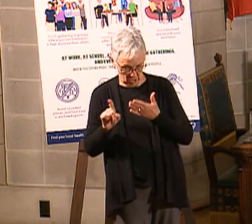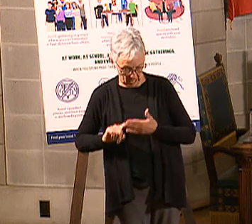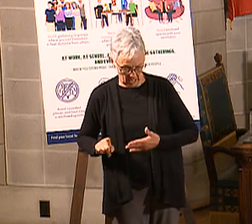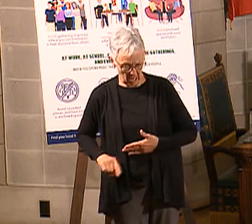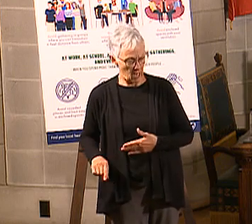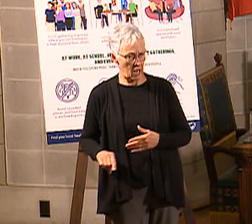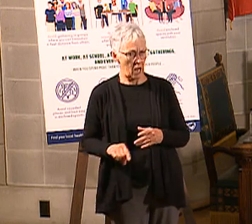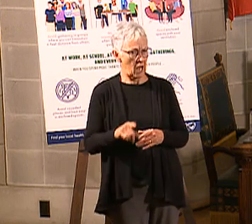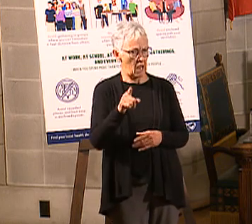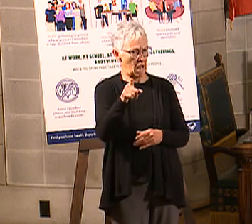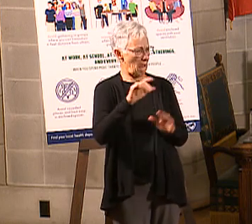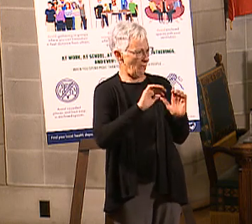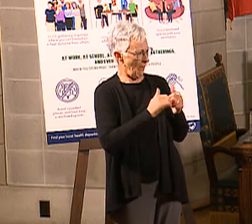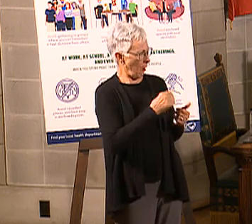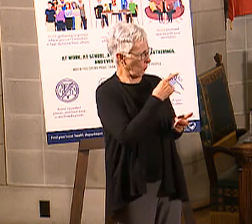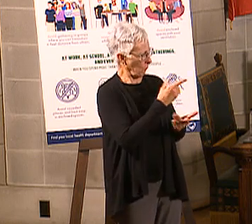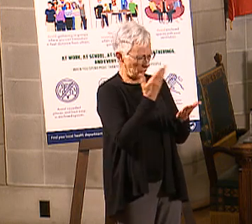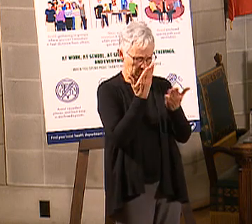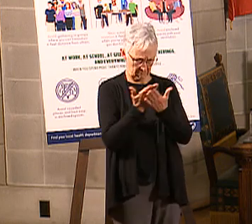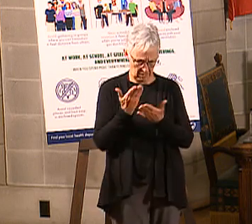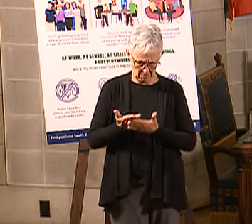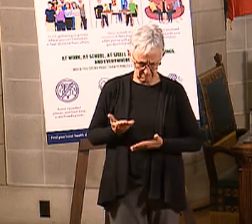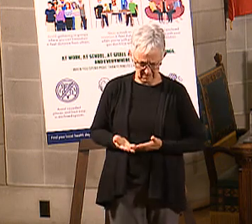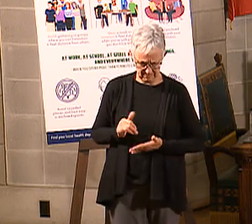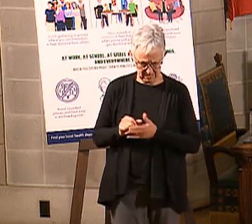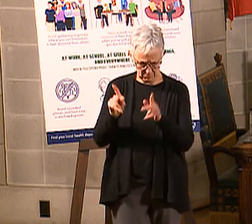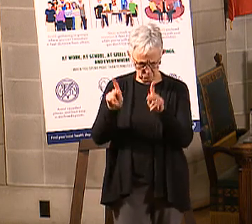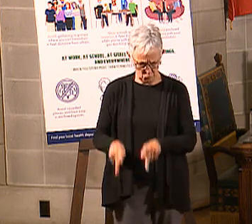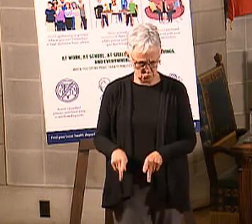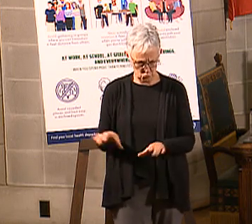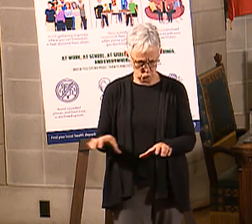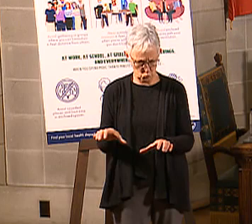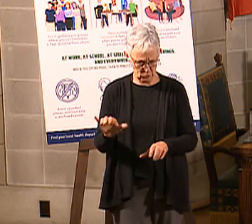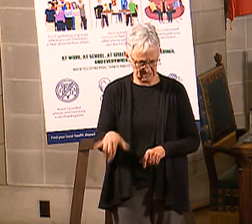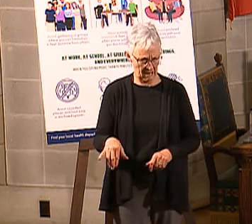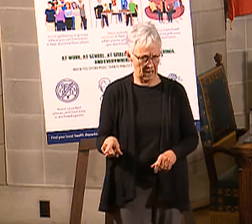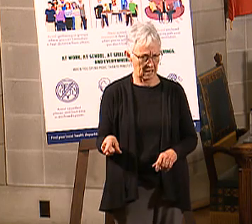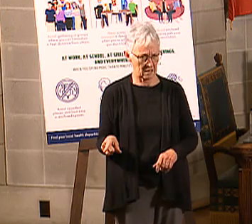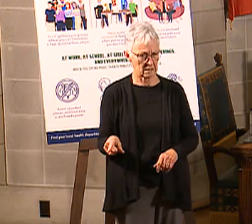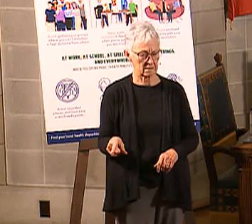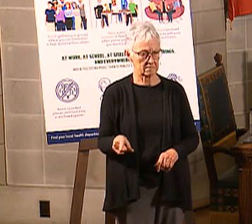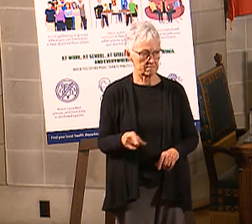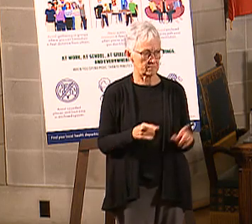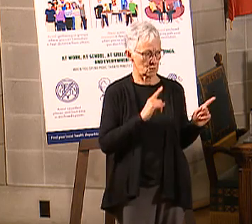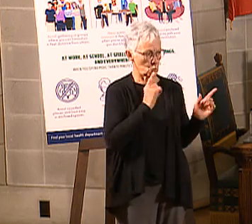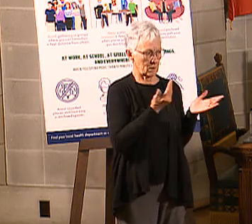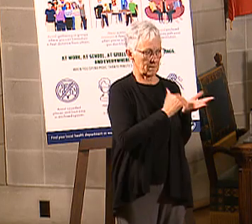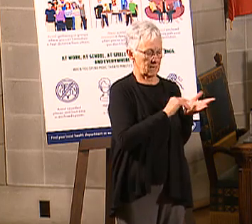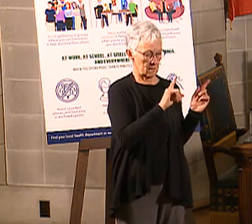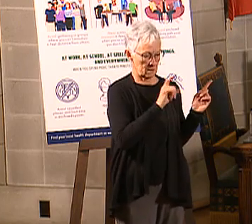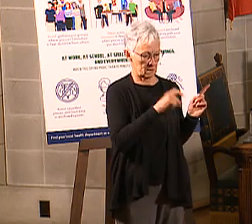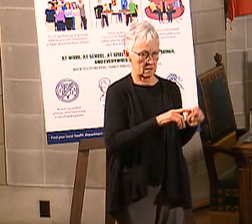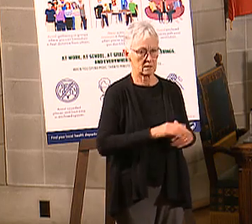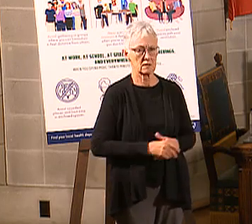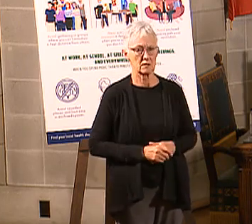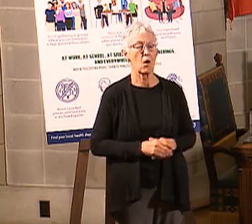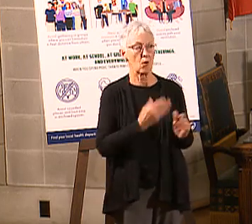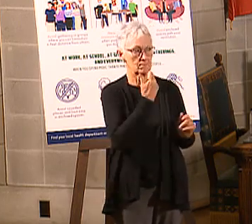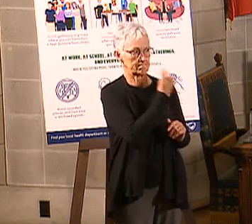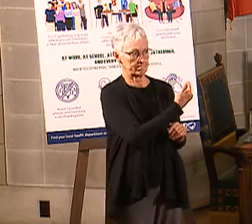some of these community engagement things are actually going back? Thank you. That's a really good question. Give me a question to you, Nate, please. Sure. Oh, thank you.